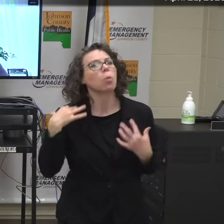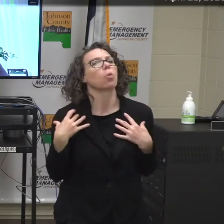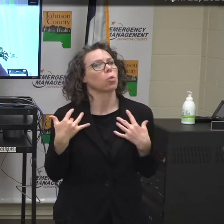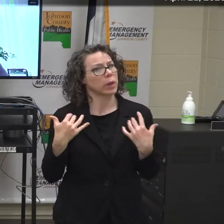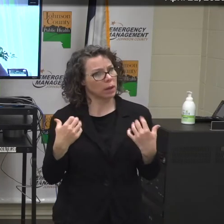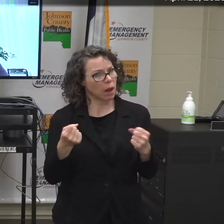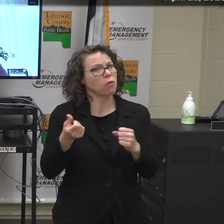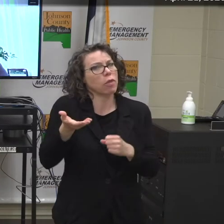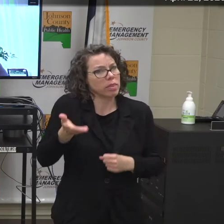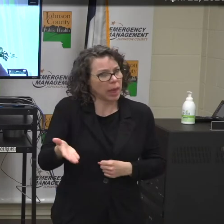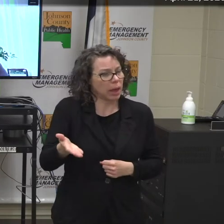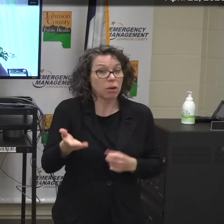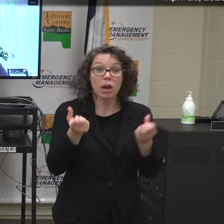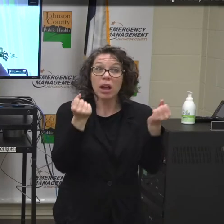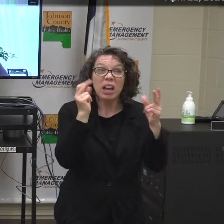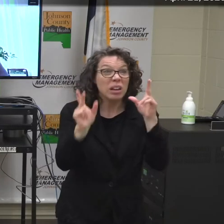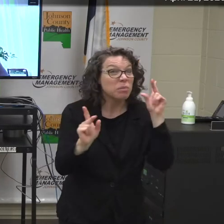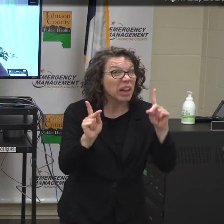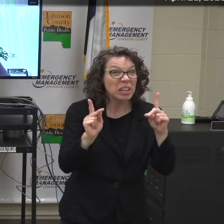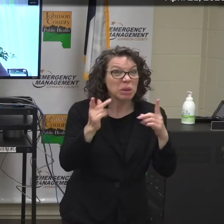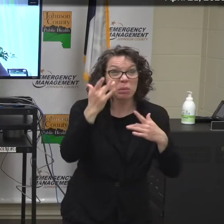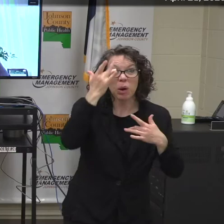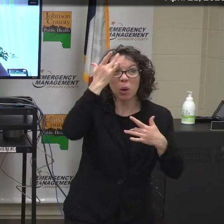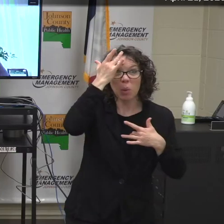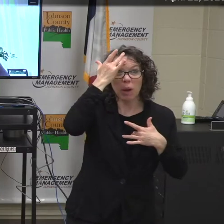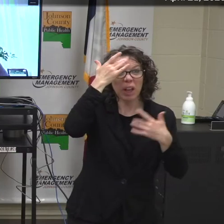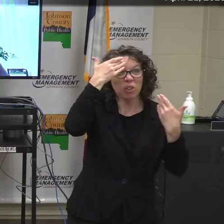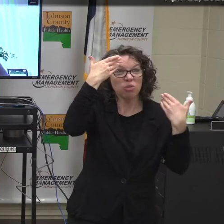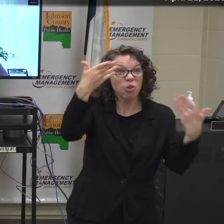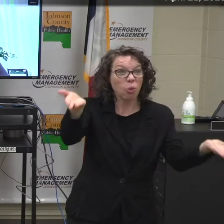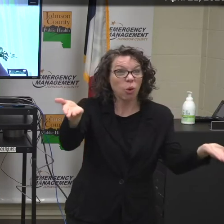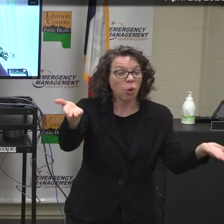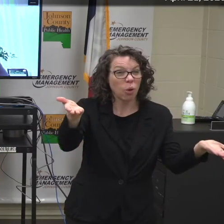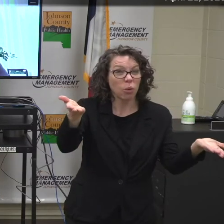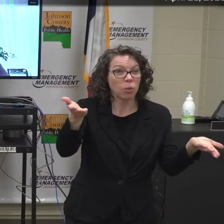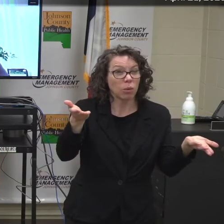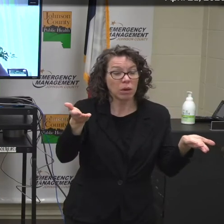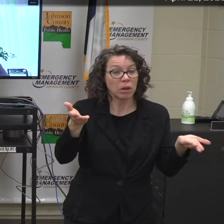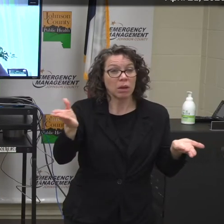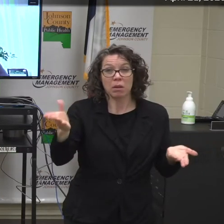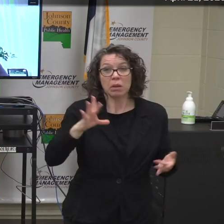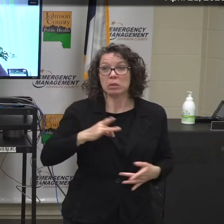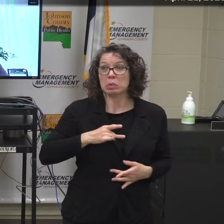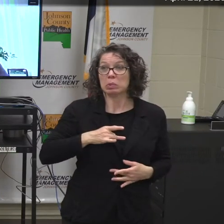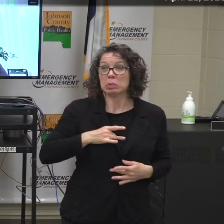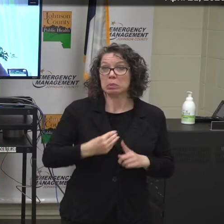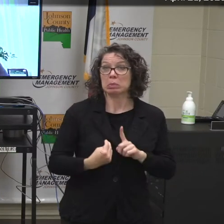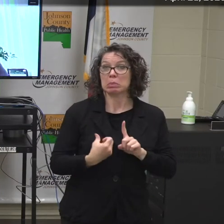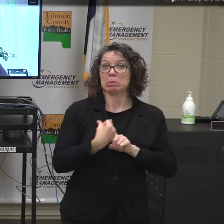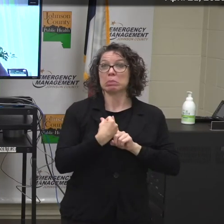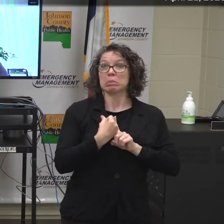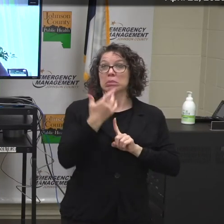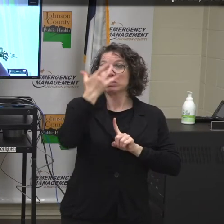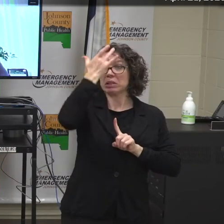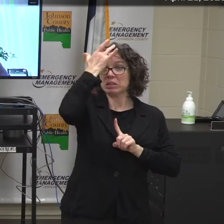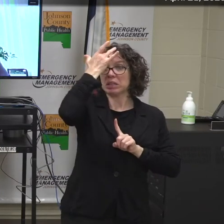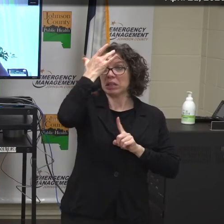number of people who aren't even aware that they have been infected and they get over it without really any symptoms at all.